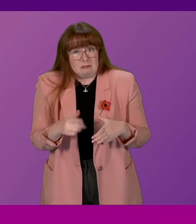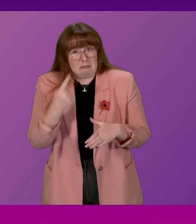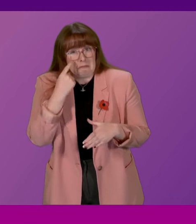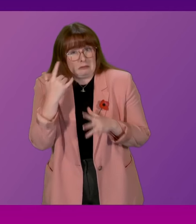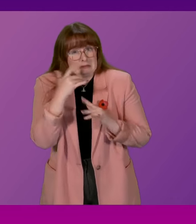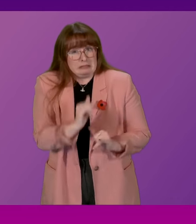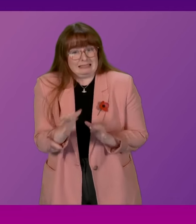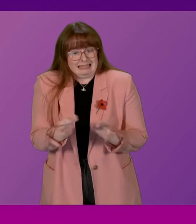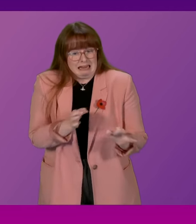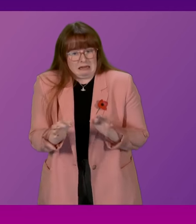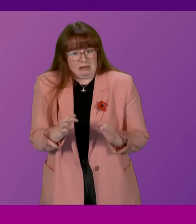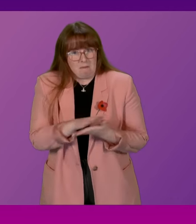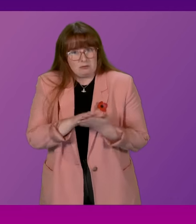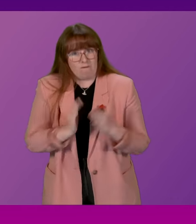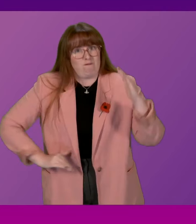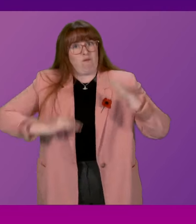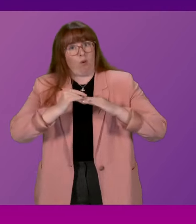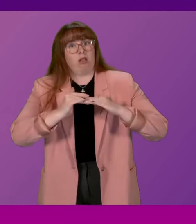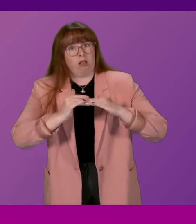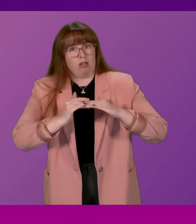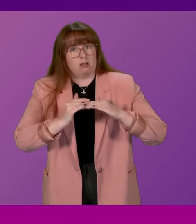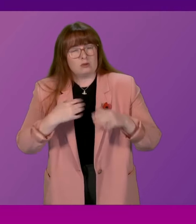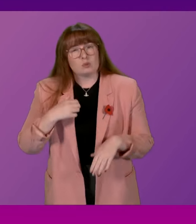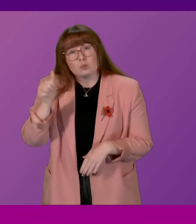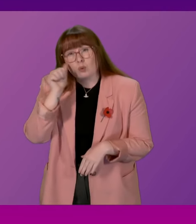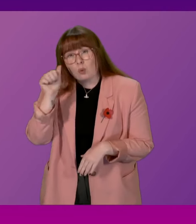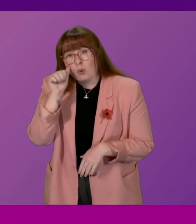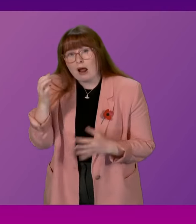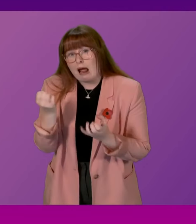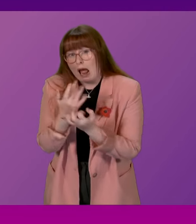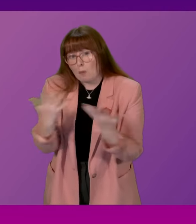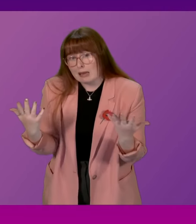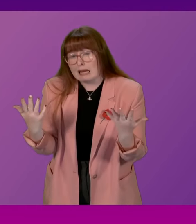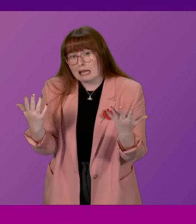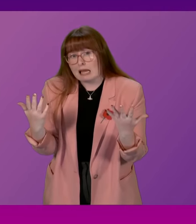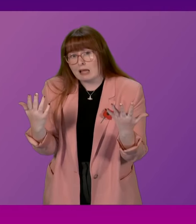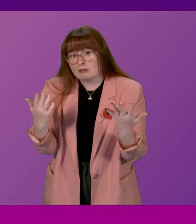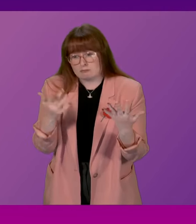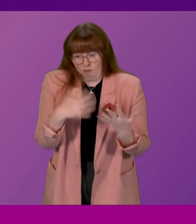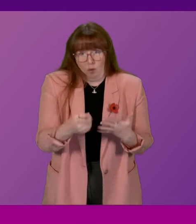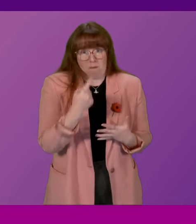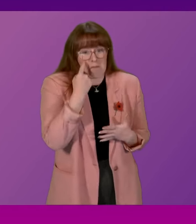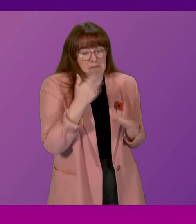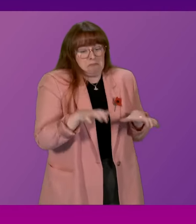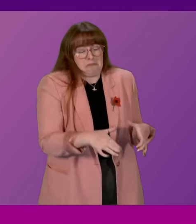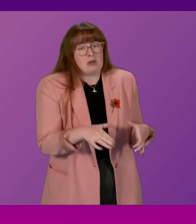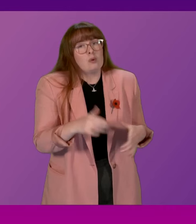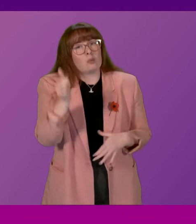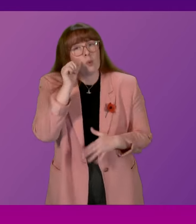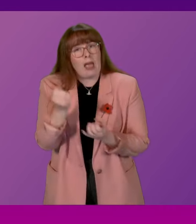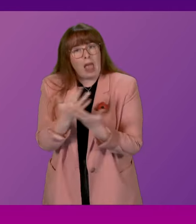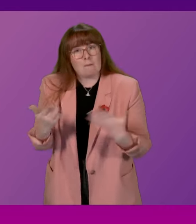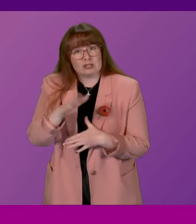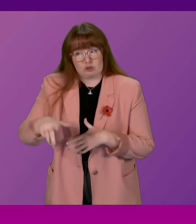have been used are comprehensive? Do we know what number of children on the basis of that sampling have yet to be